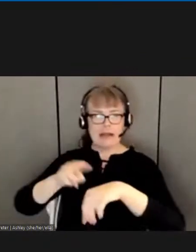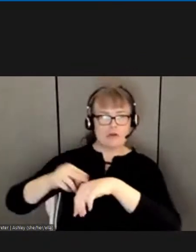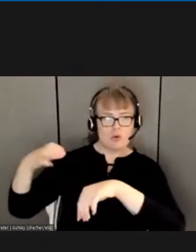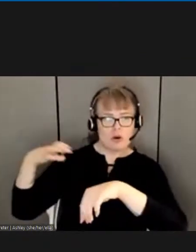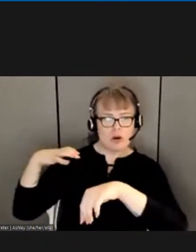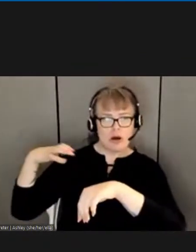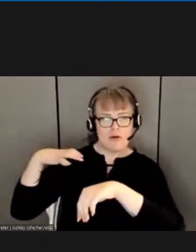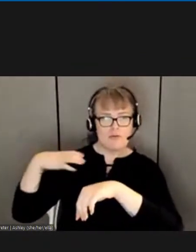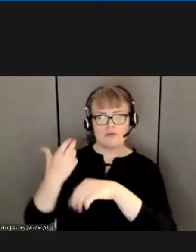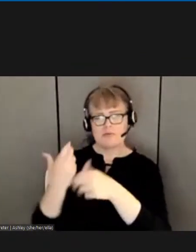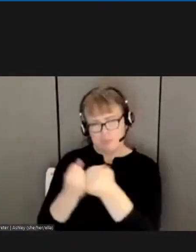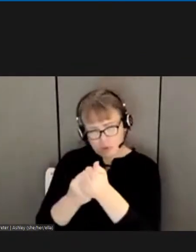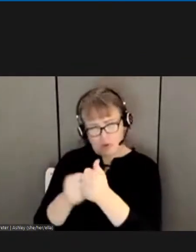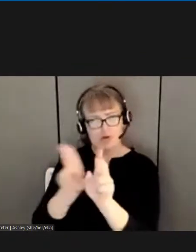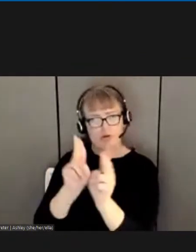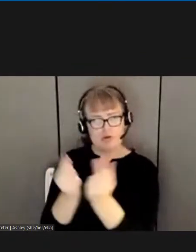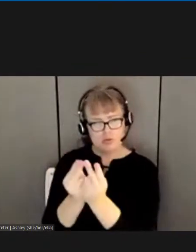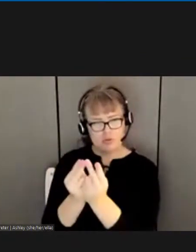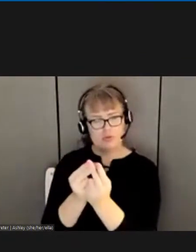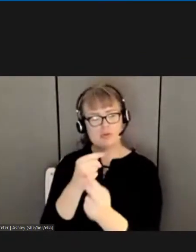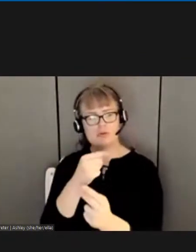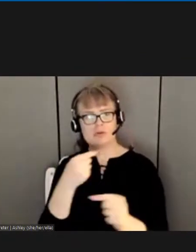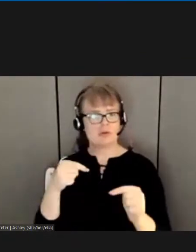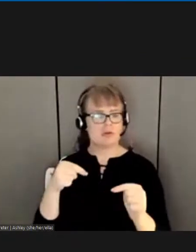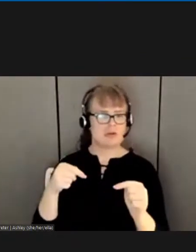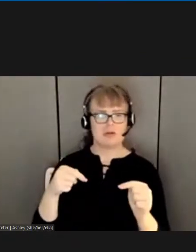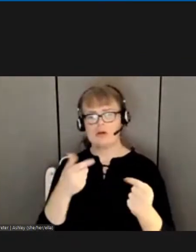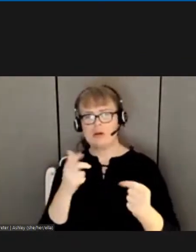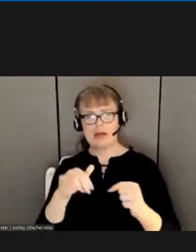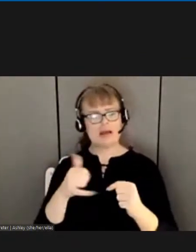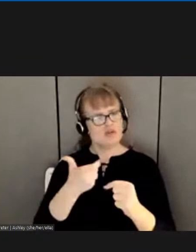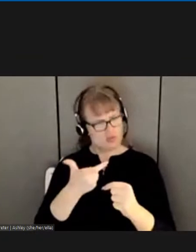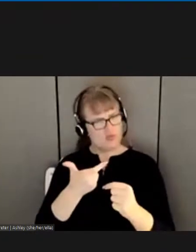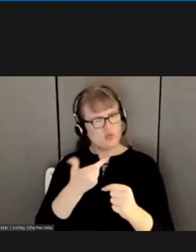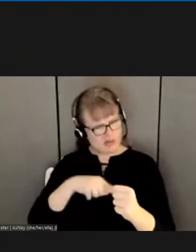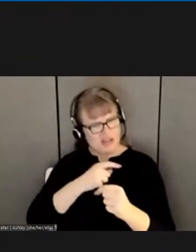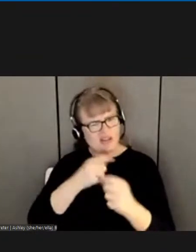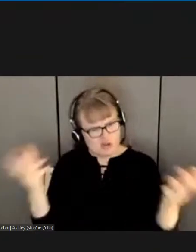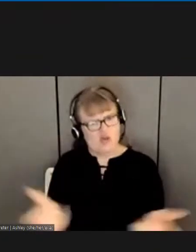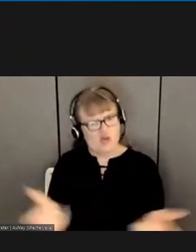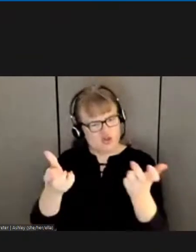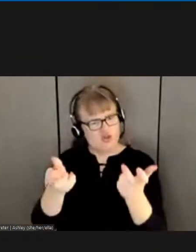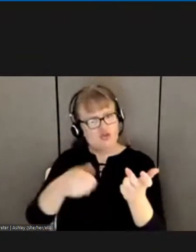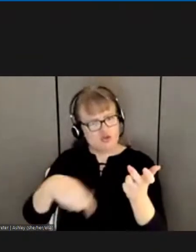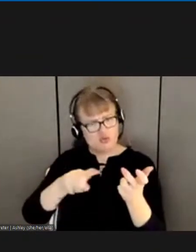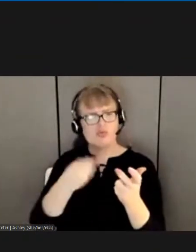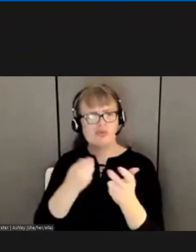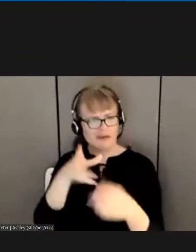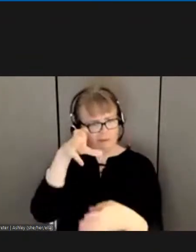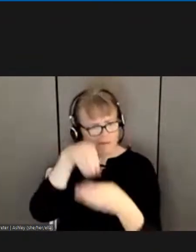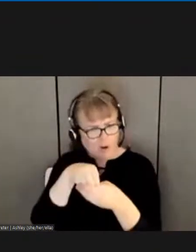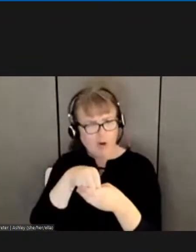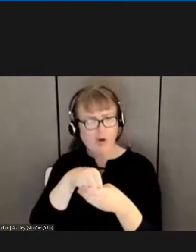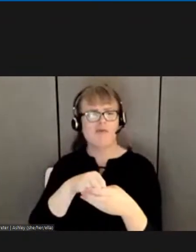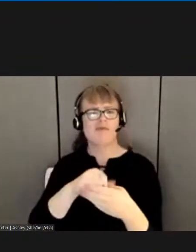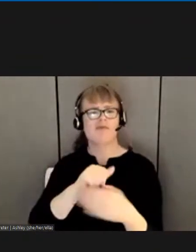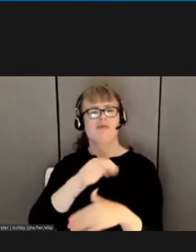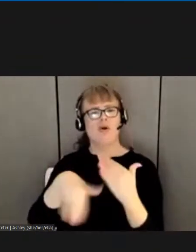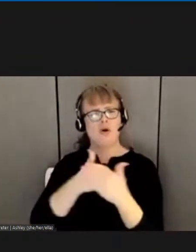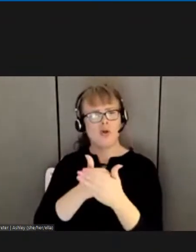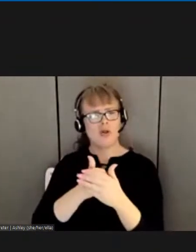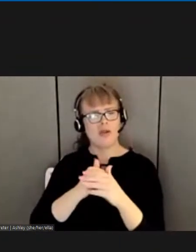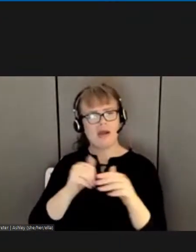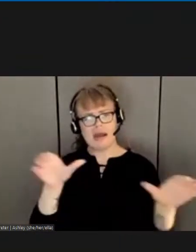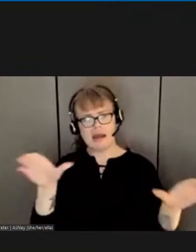we really want you to get involved with your contract action teams and participate in the activities they have planned as well uh on june